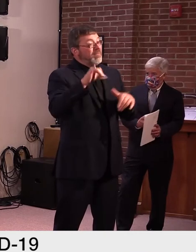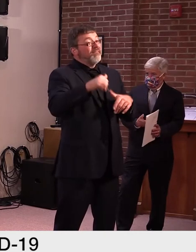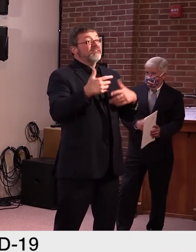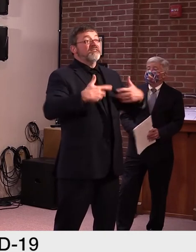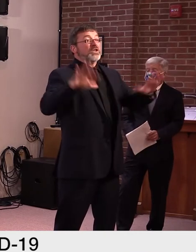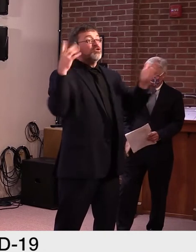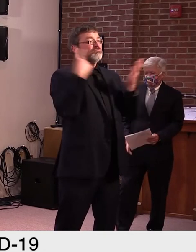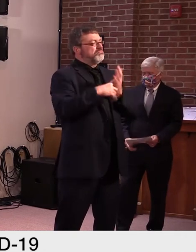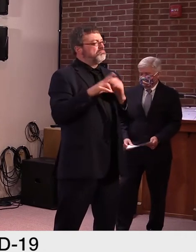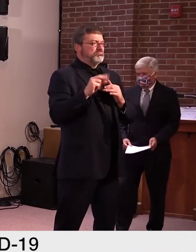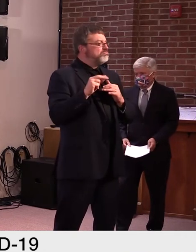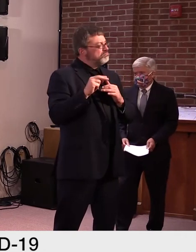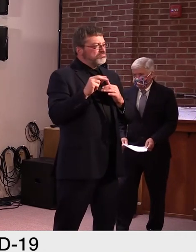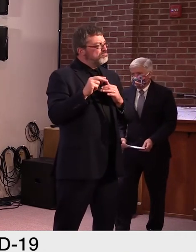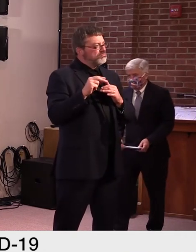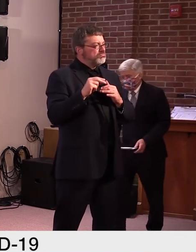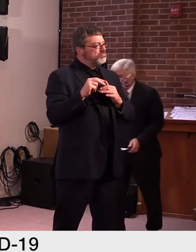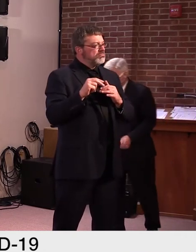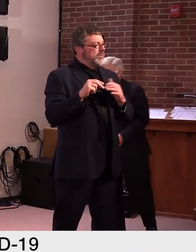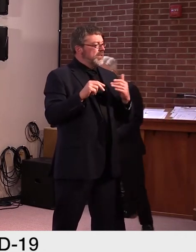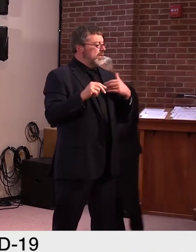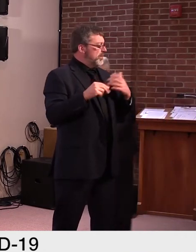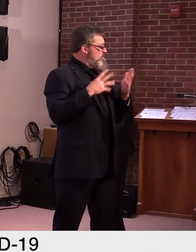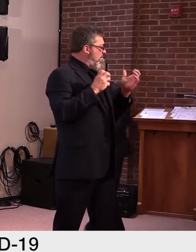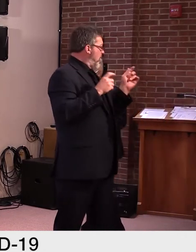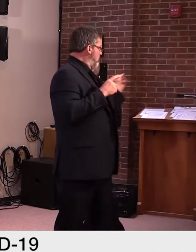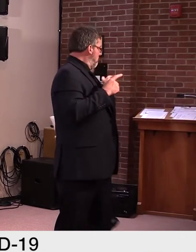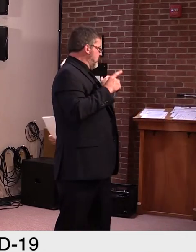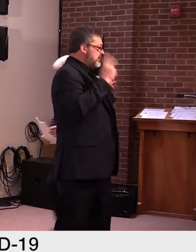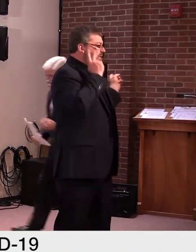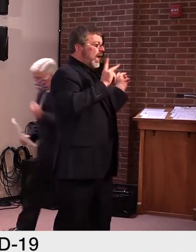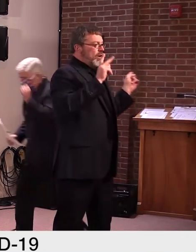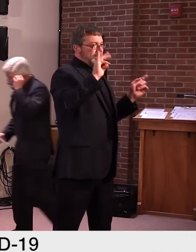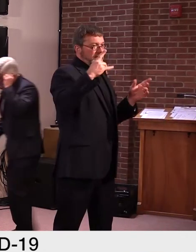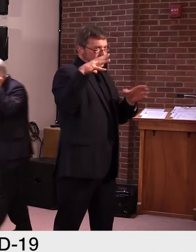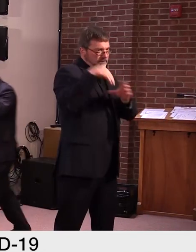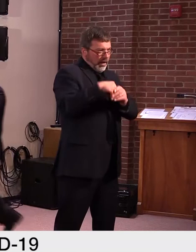and Secretary Smith, uh, might have some details he could elaborate on.